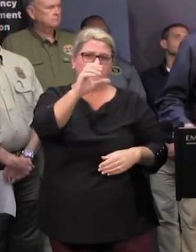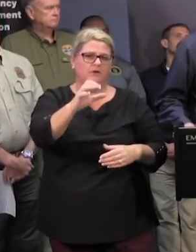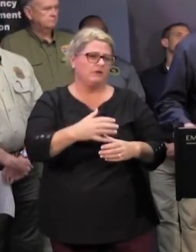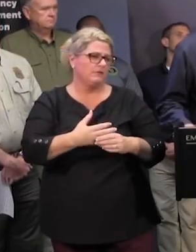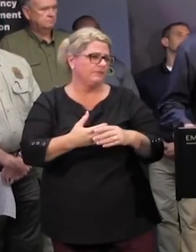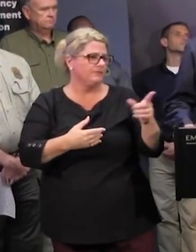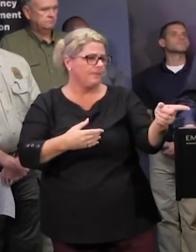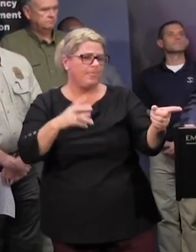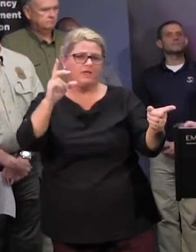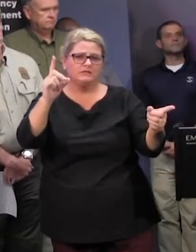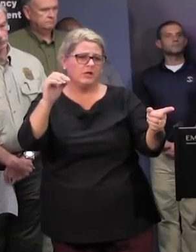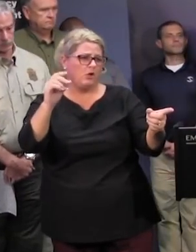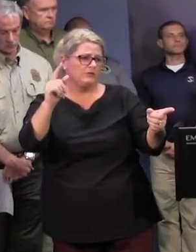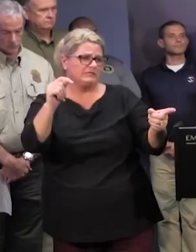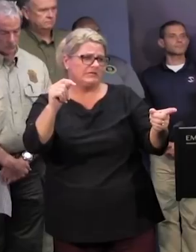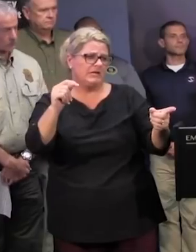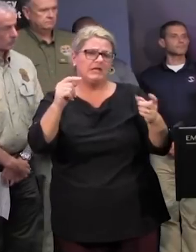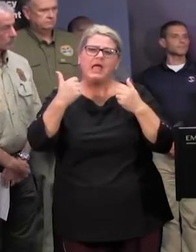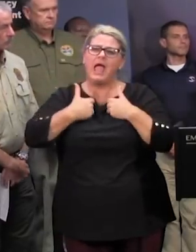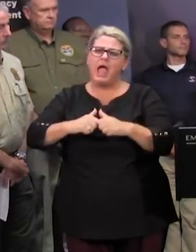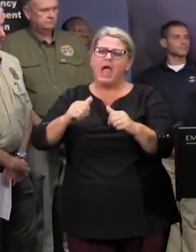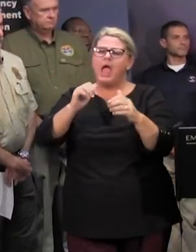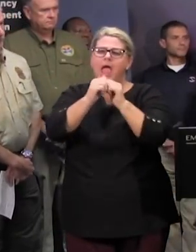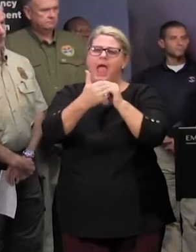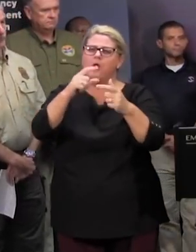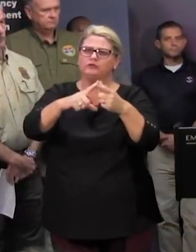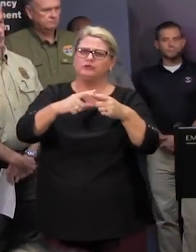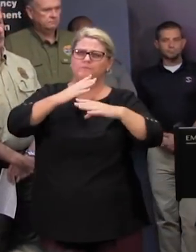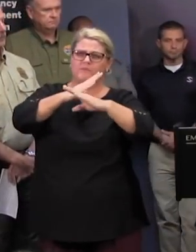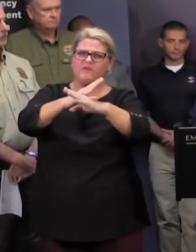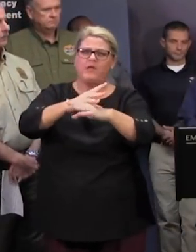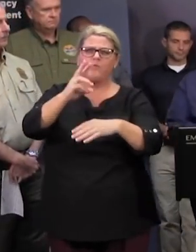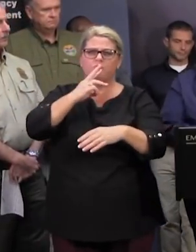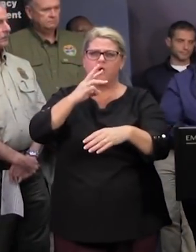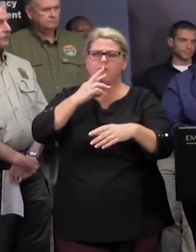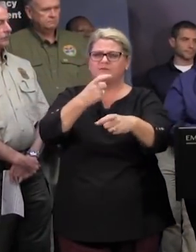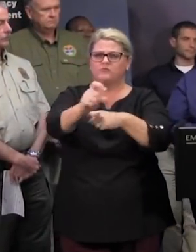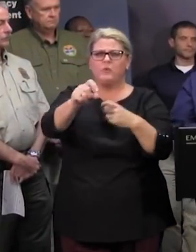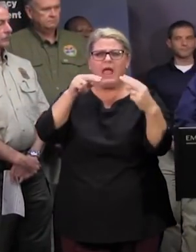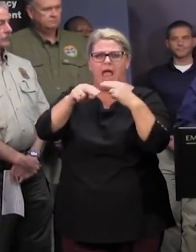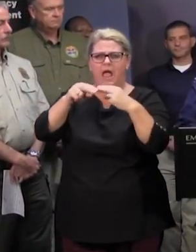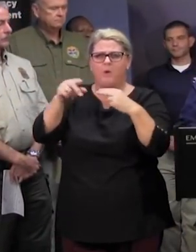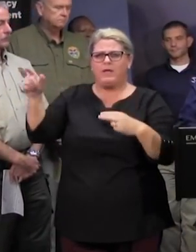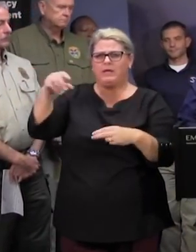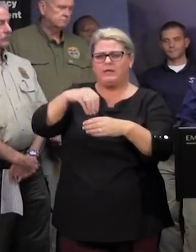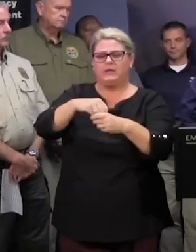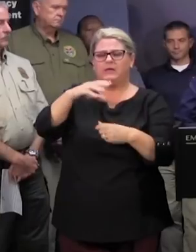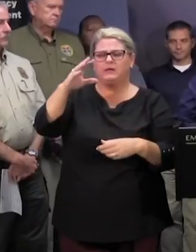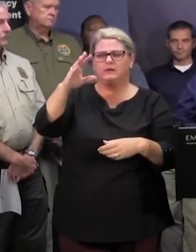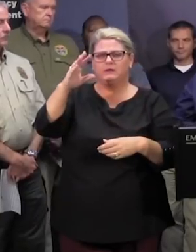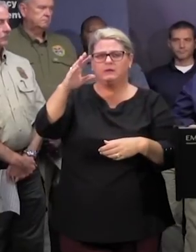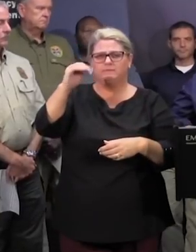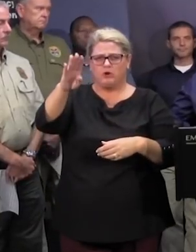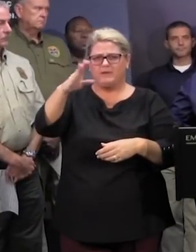details on what dot is doing to keep those two highways free of flood water heading into ori and purple beach yes thank you so